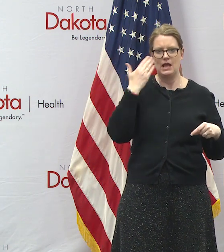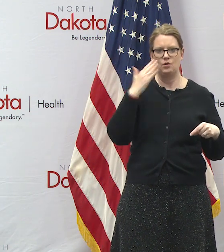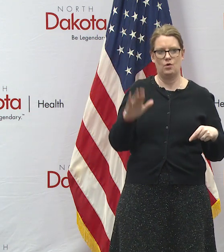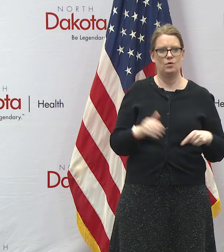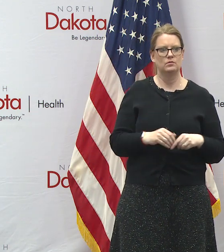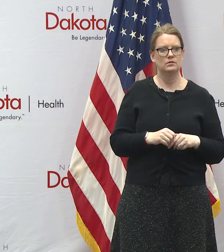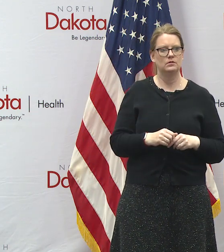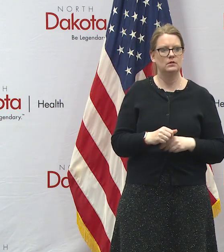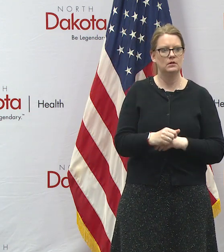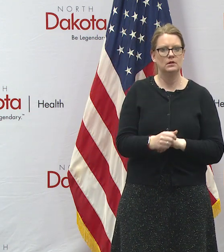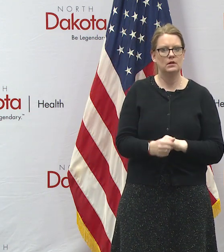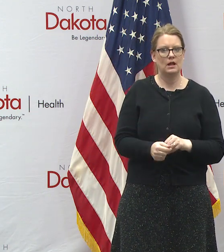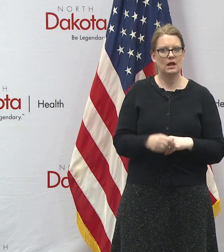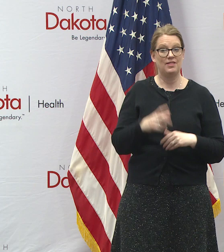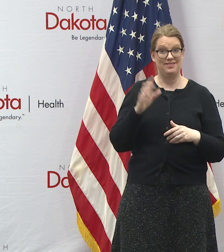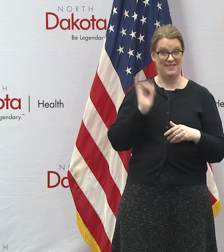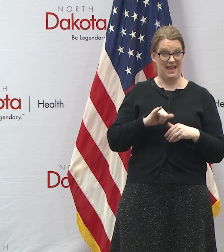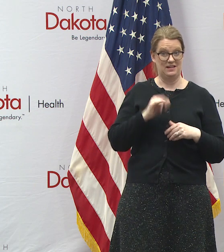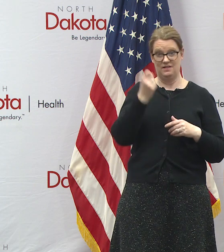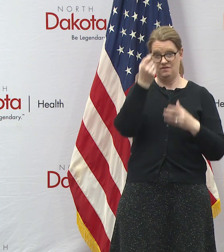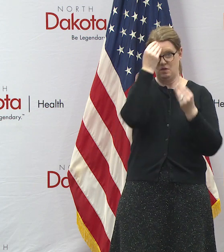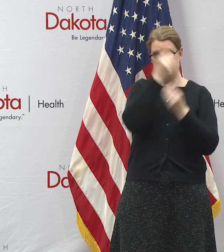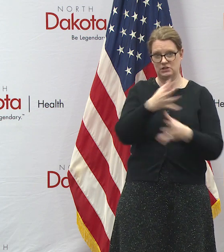and we have not been releasing those